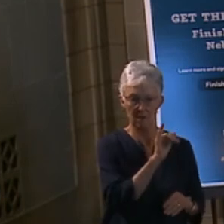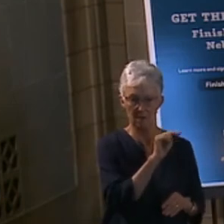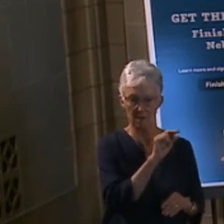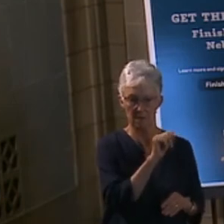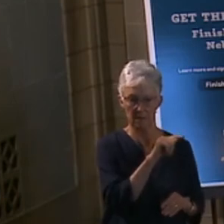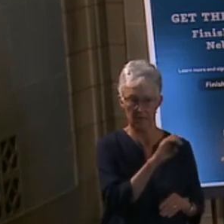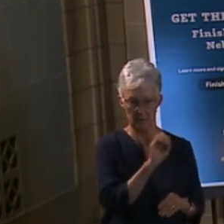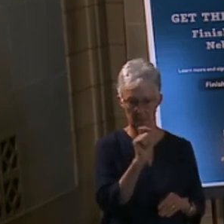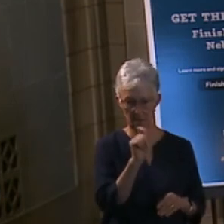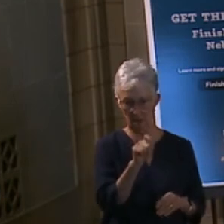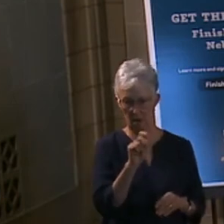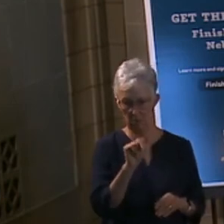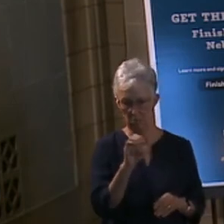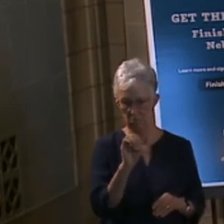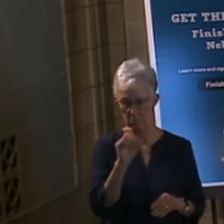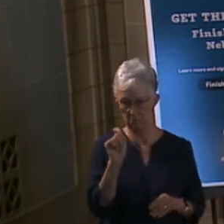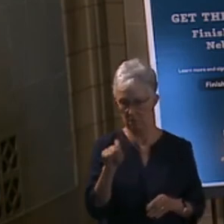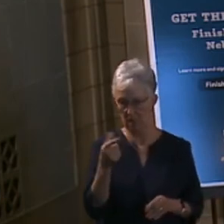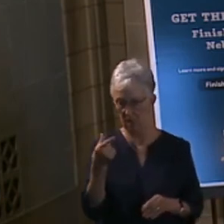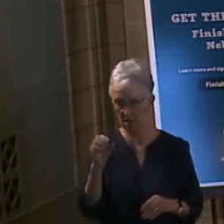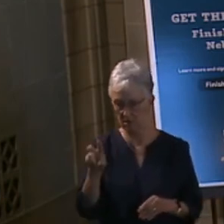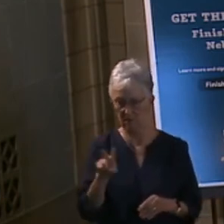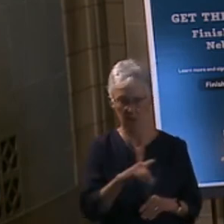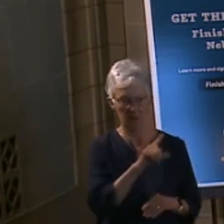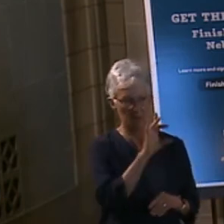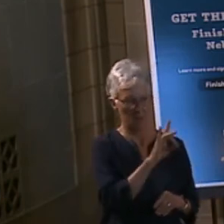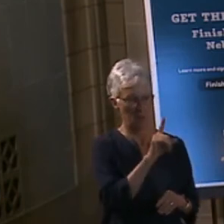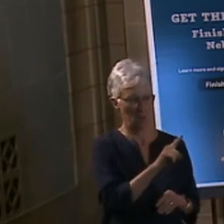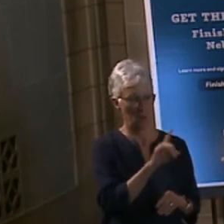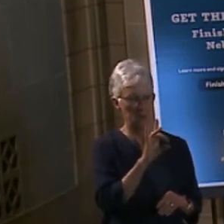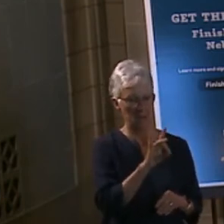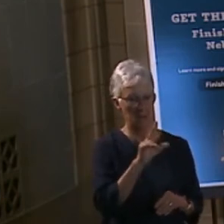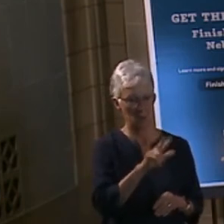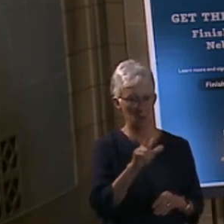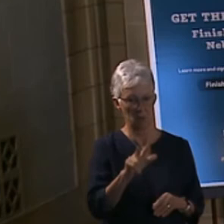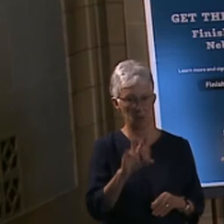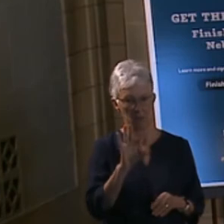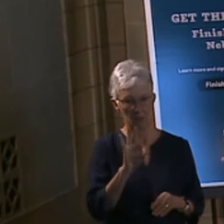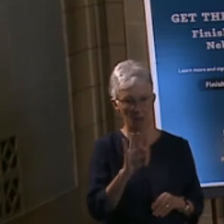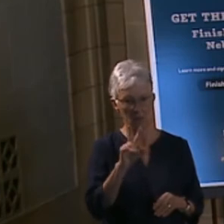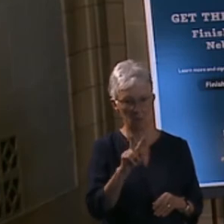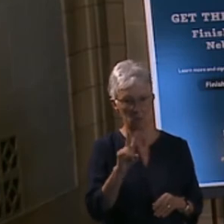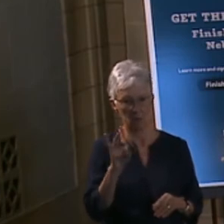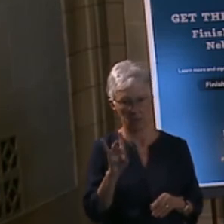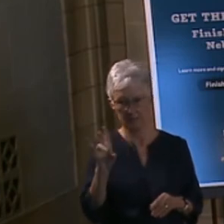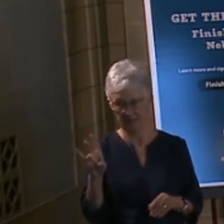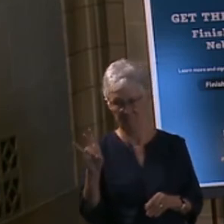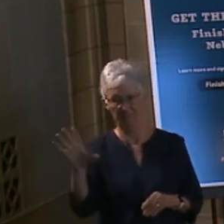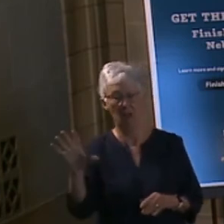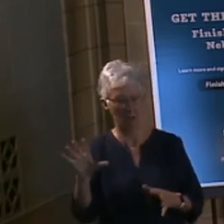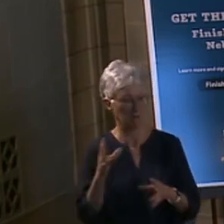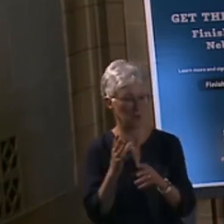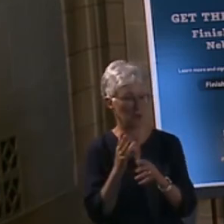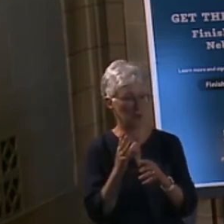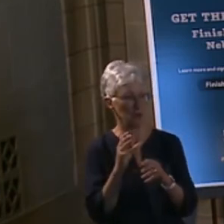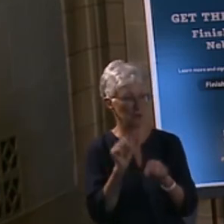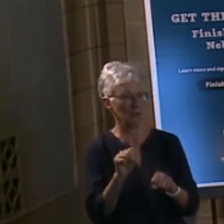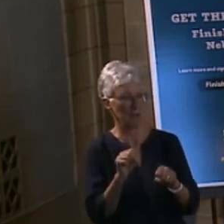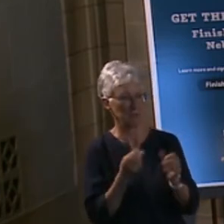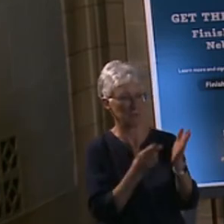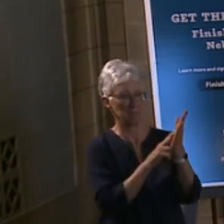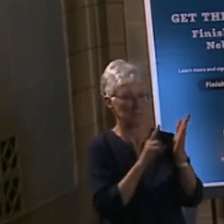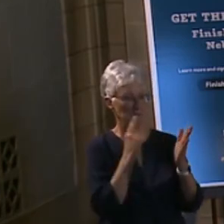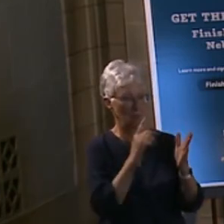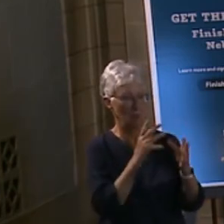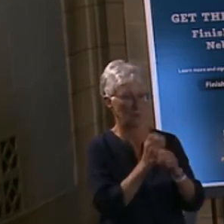to, you know, call 813-998-2275 to get registered. You can get in